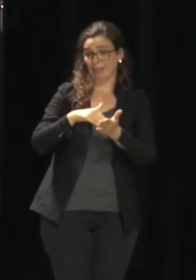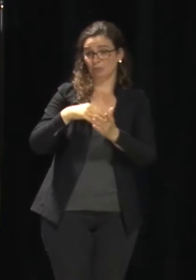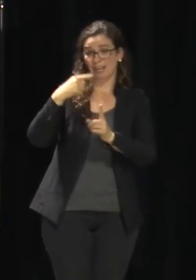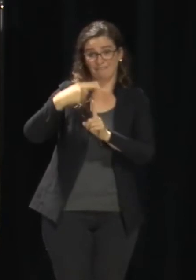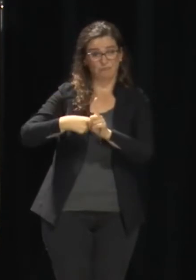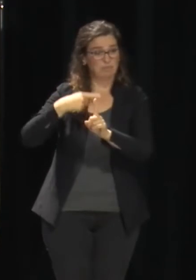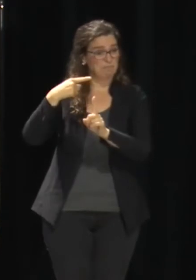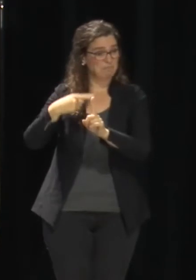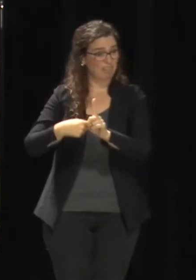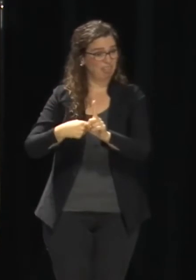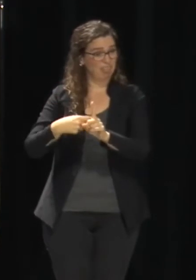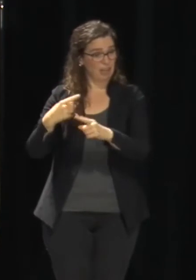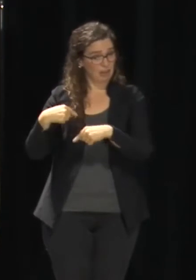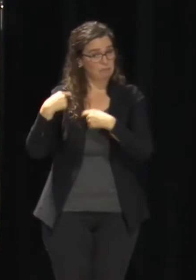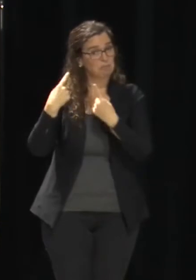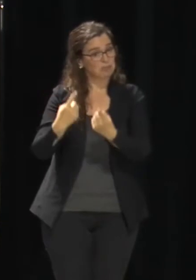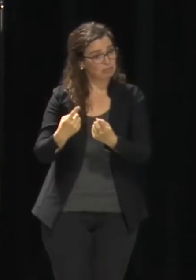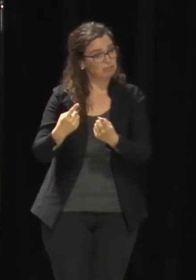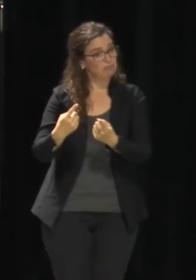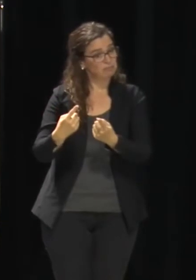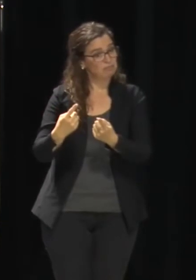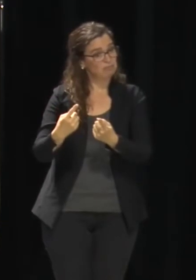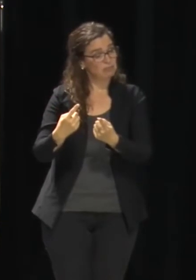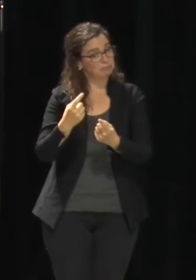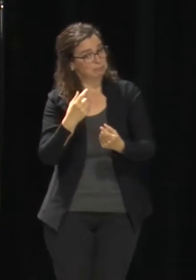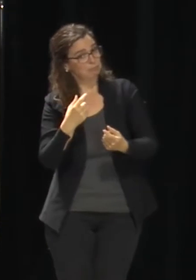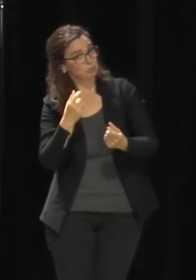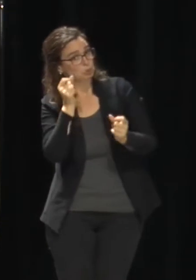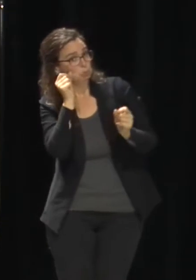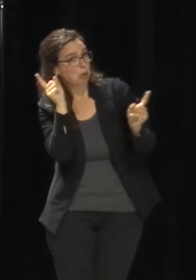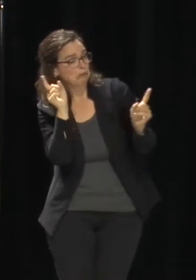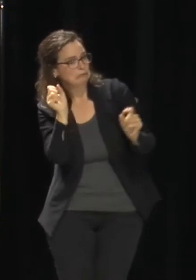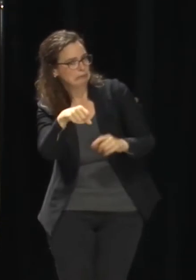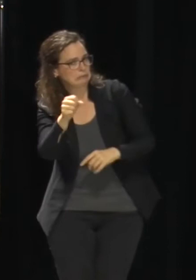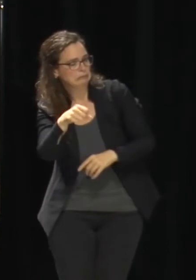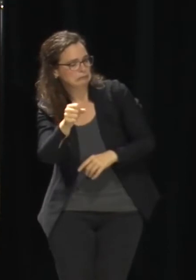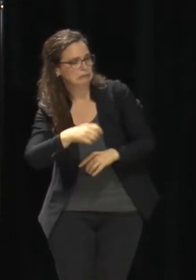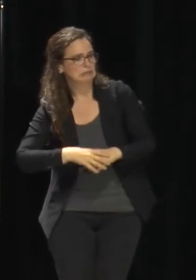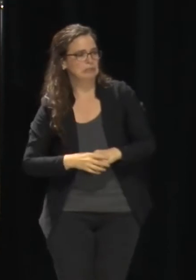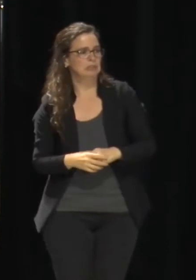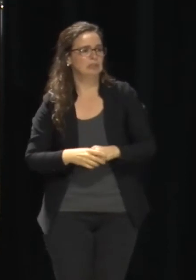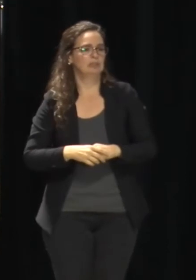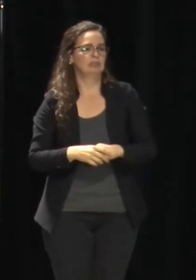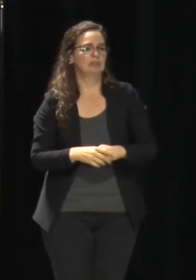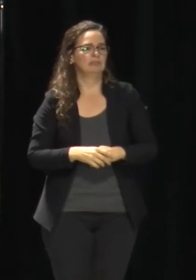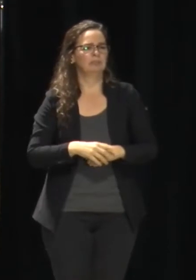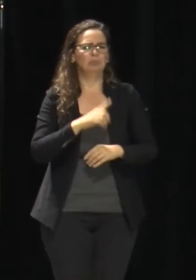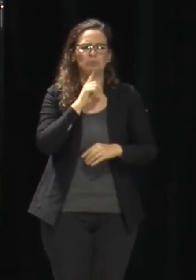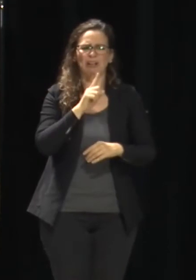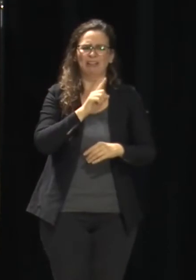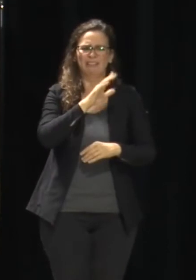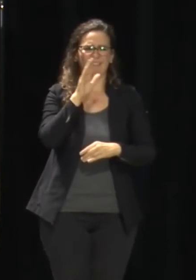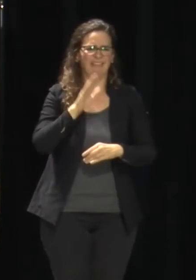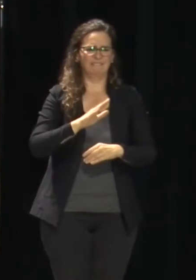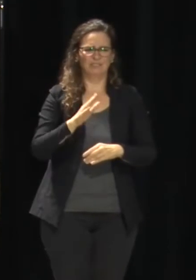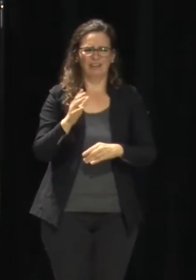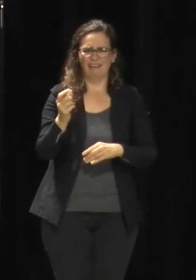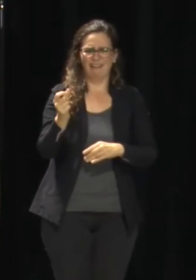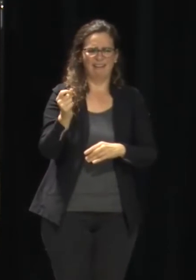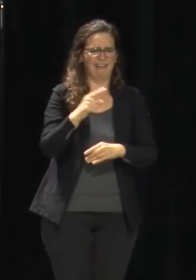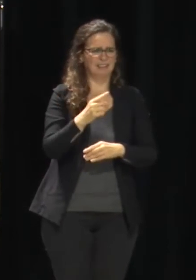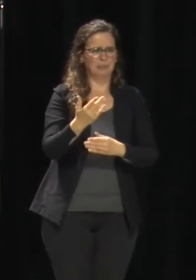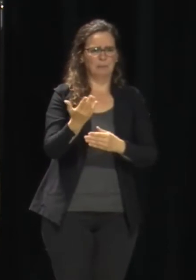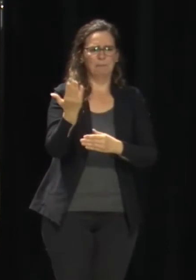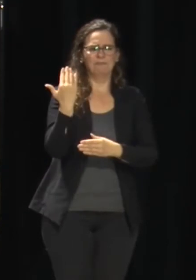And I'm surprised by this. One, they never reached out to us about checking their filtration systems in the building.